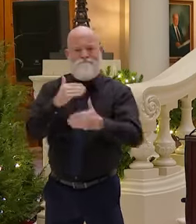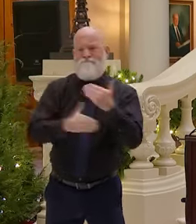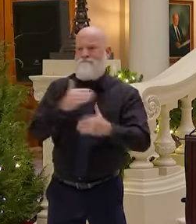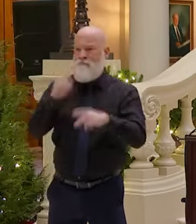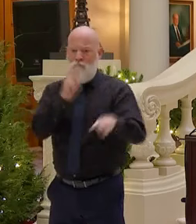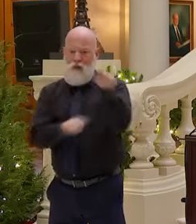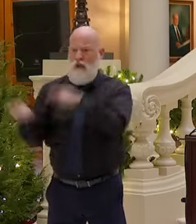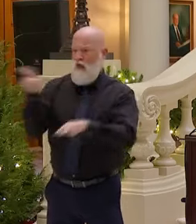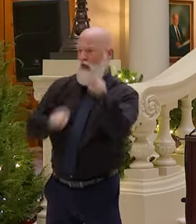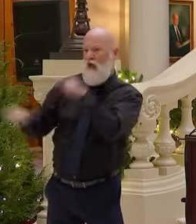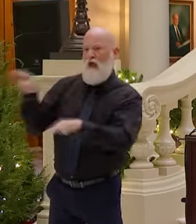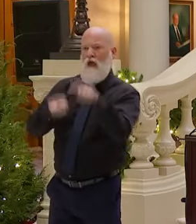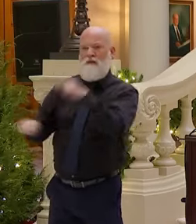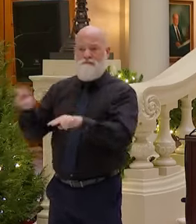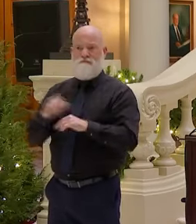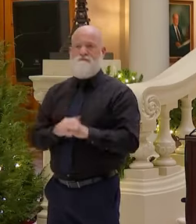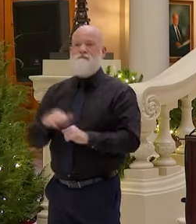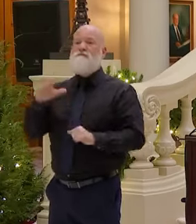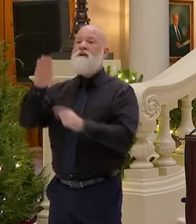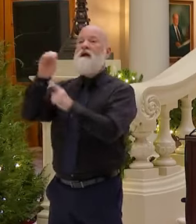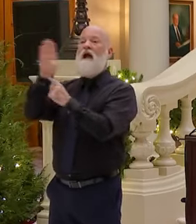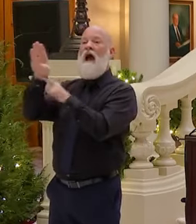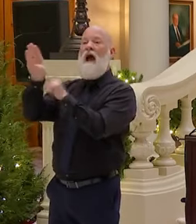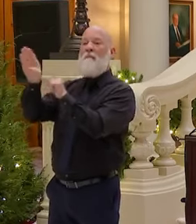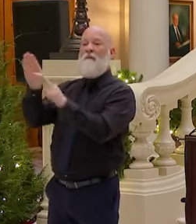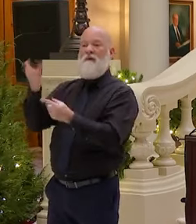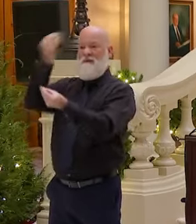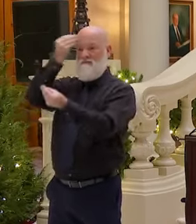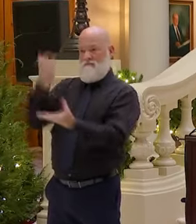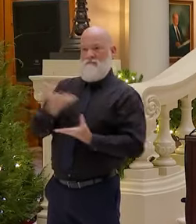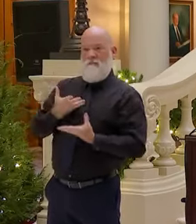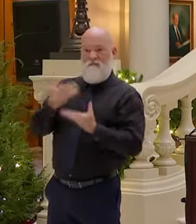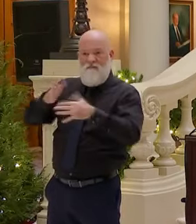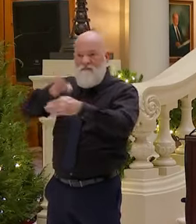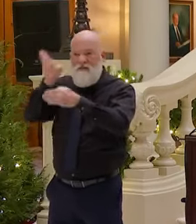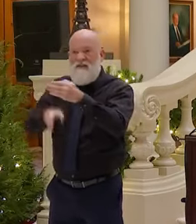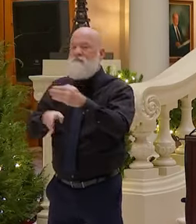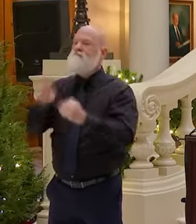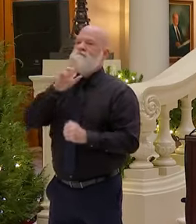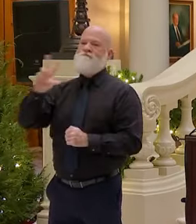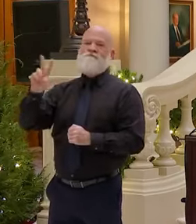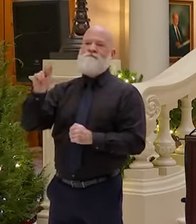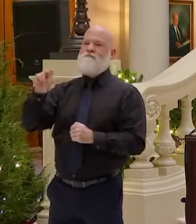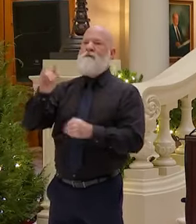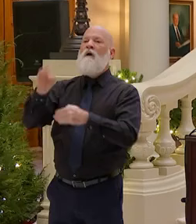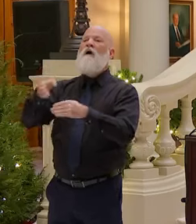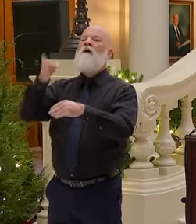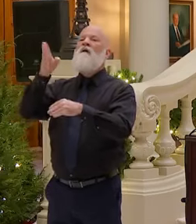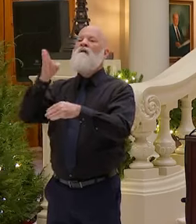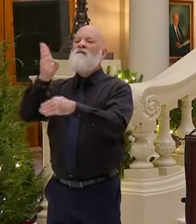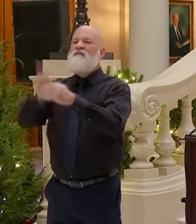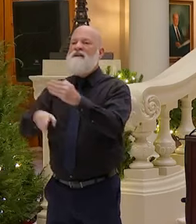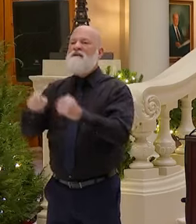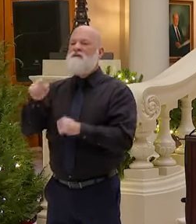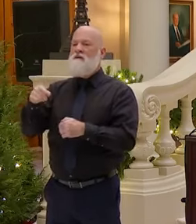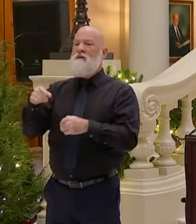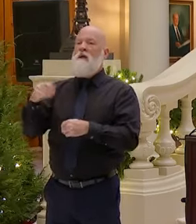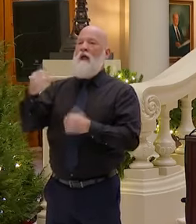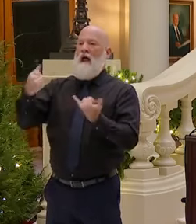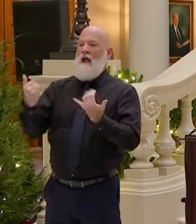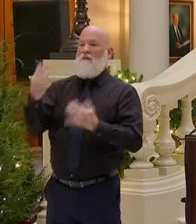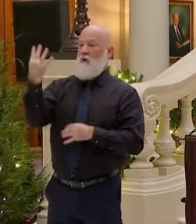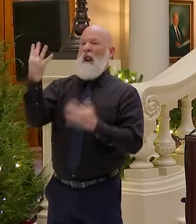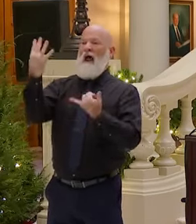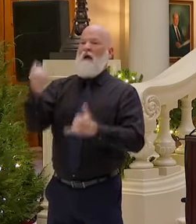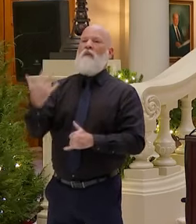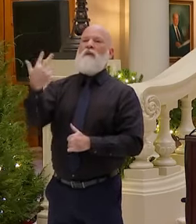Cobb, which we had been told had been done, it was actually only done with the Election Day votes yesterday, they're scanning absentee by mail now, and the early vote will be done